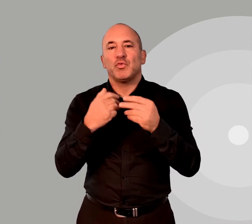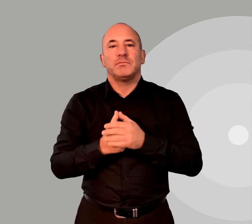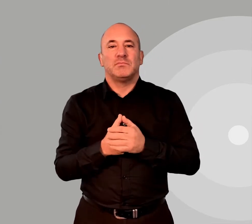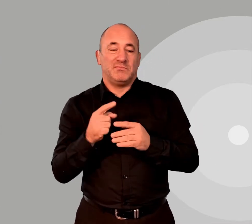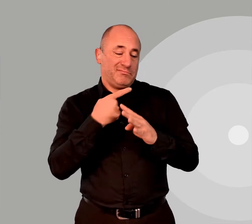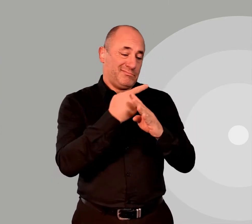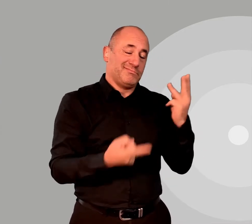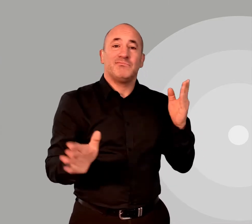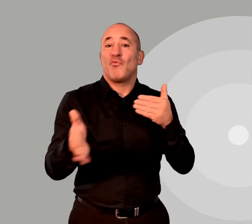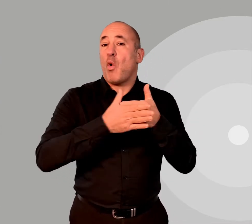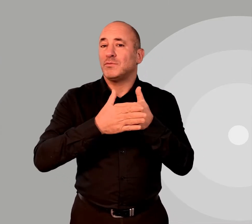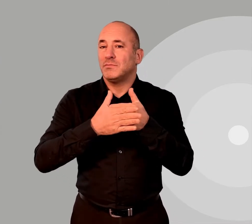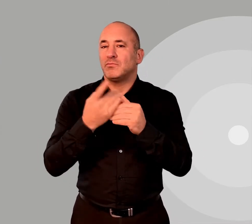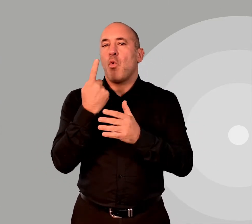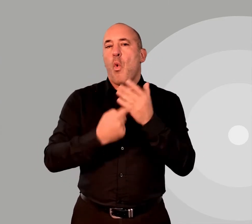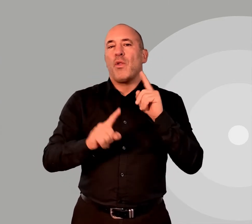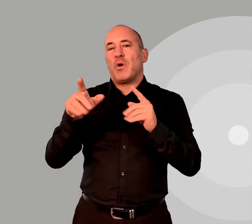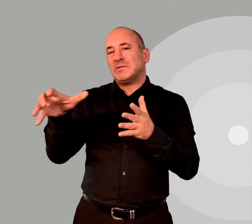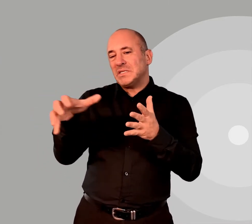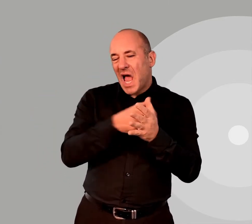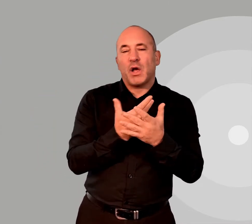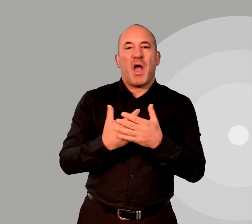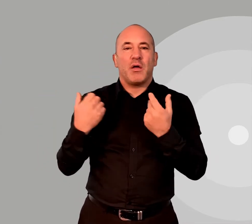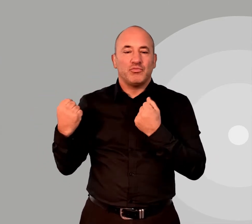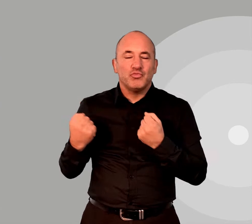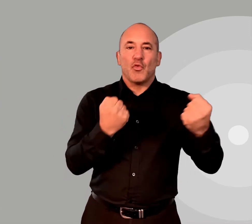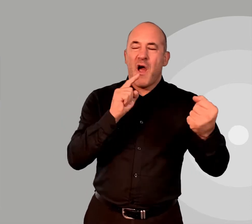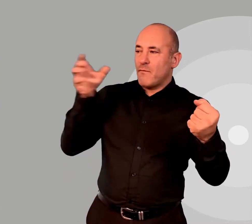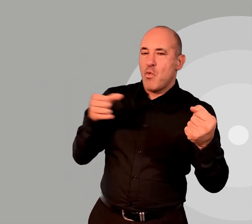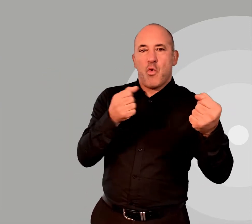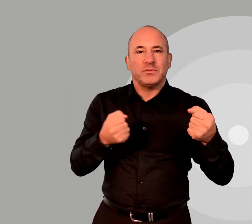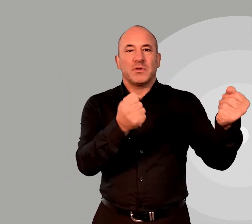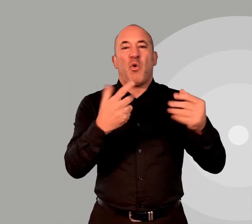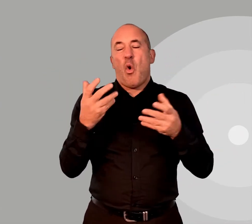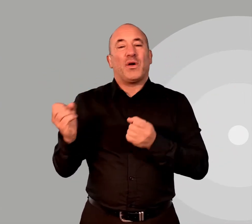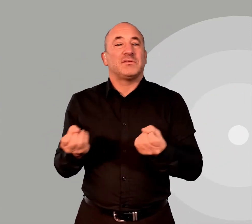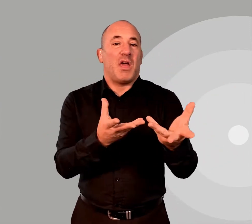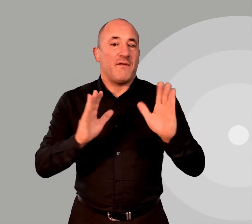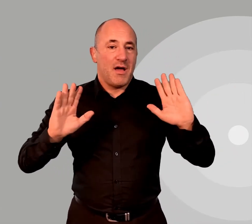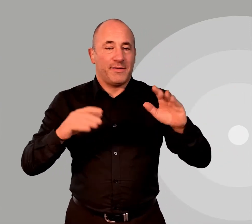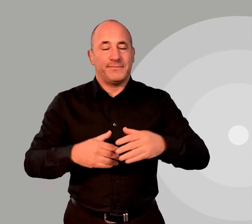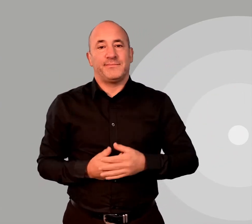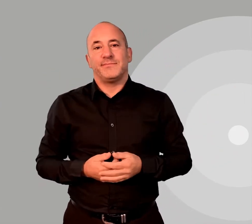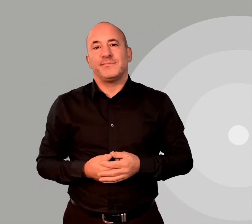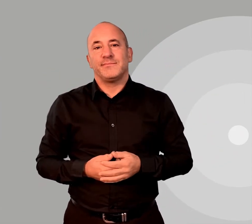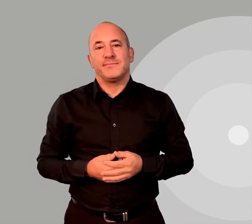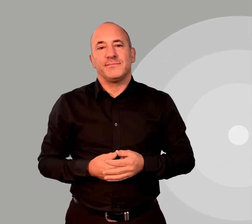Hospitality closed, aside from sales by takeaway, drive-through or delivery.